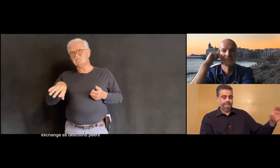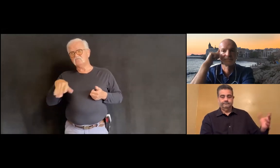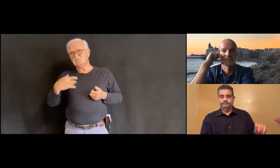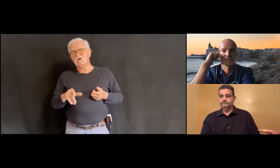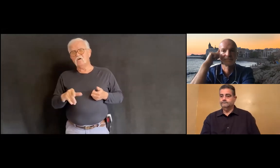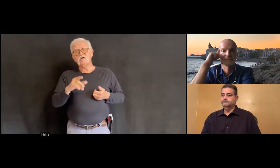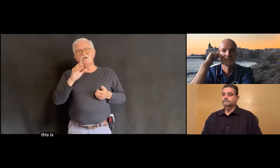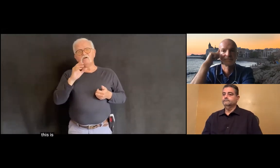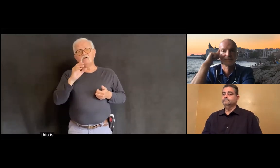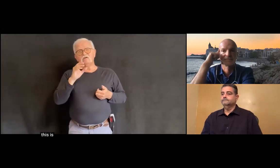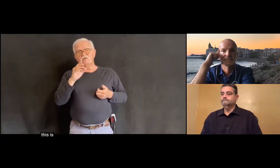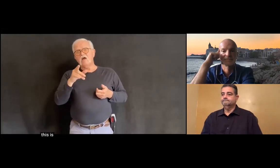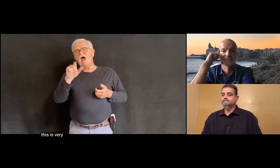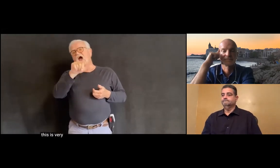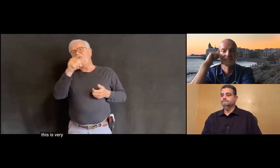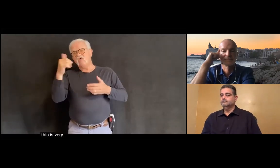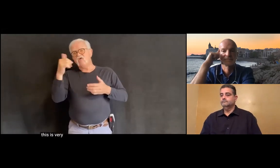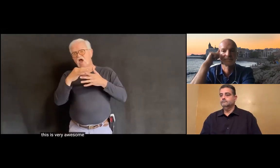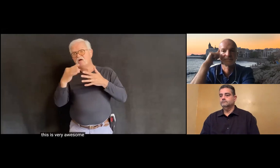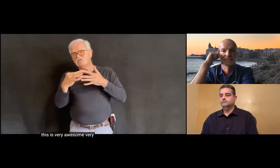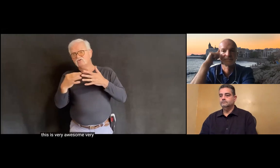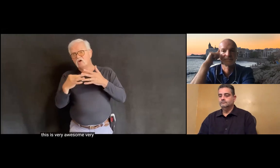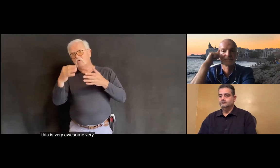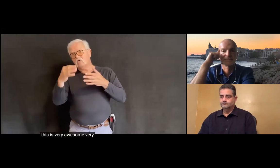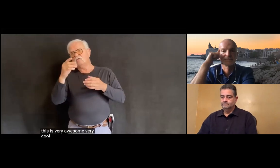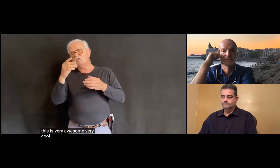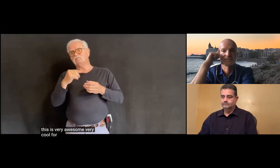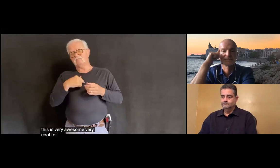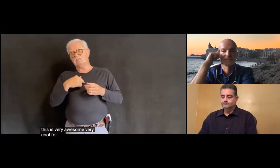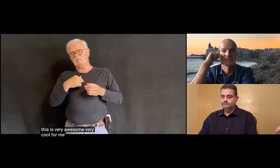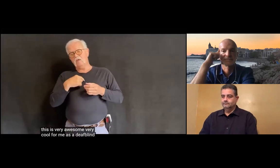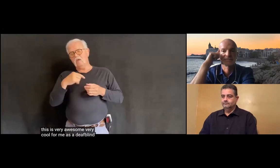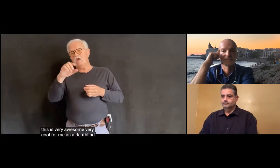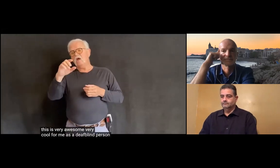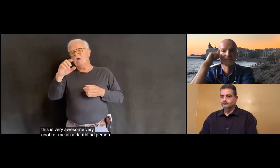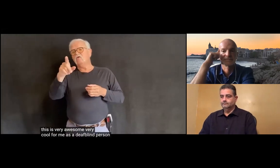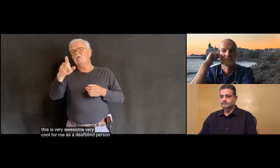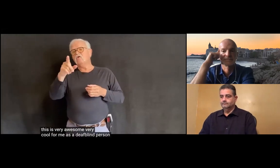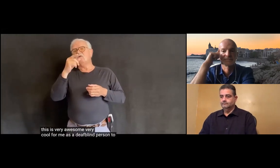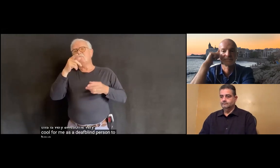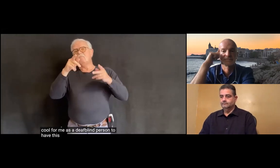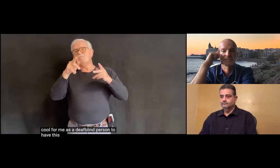This is very, very cool for me as a desk-blind person.